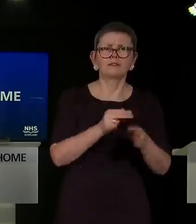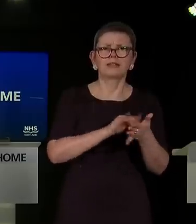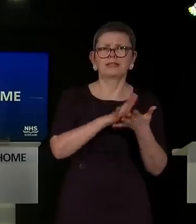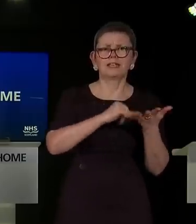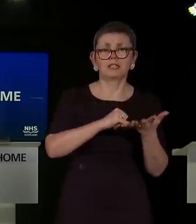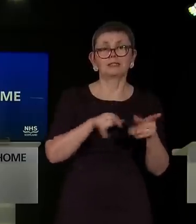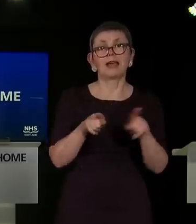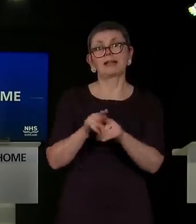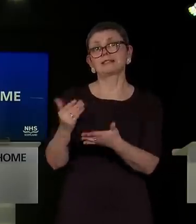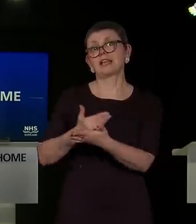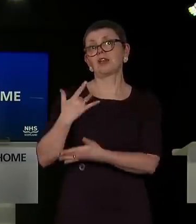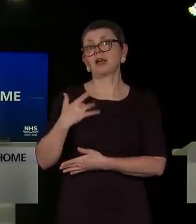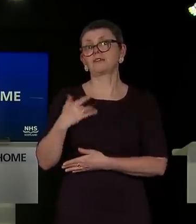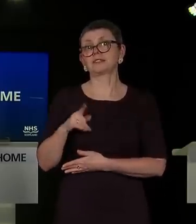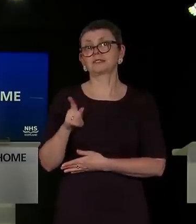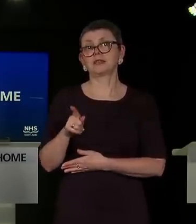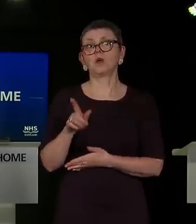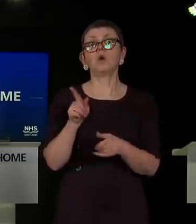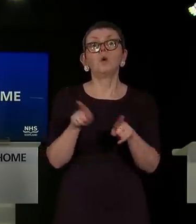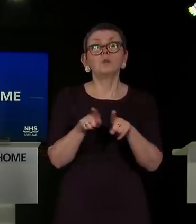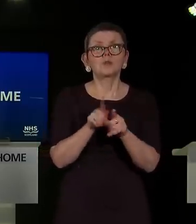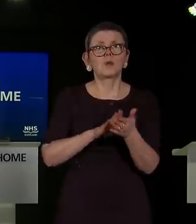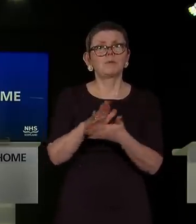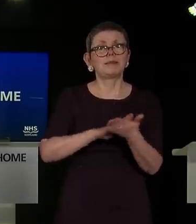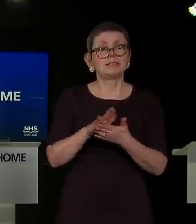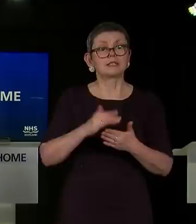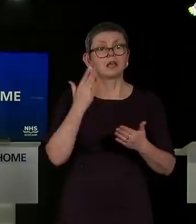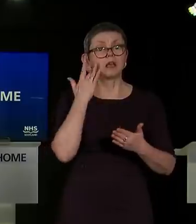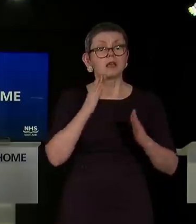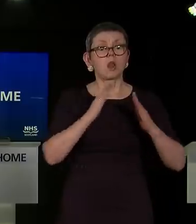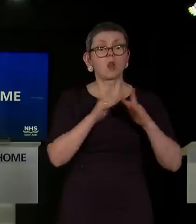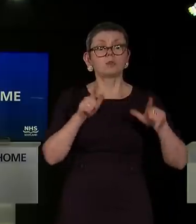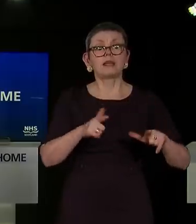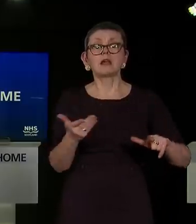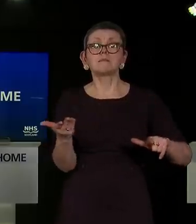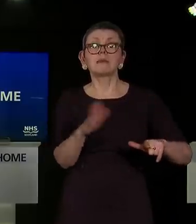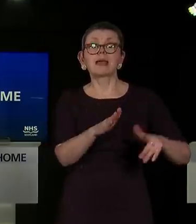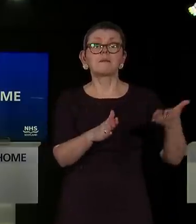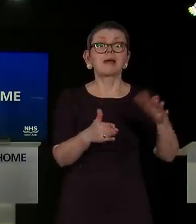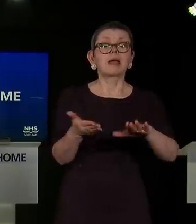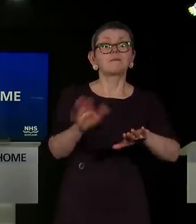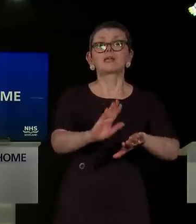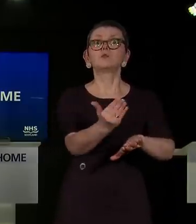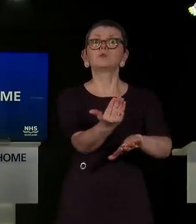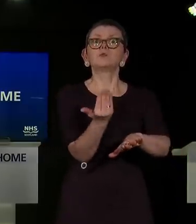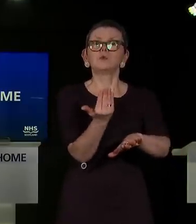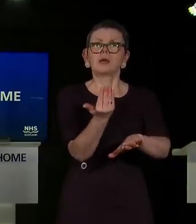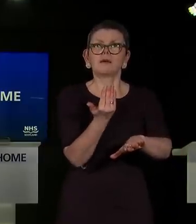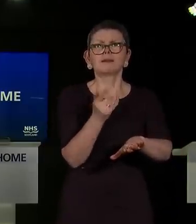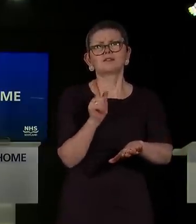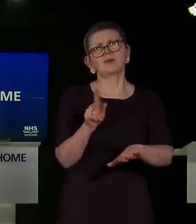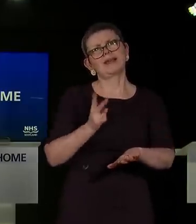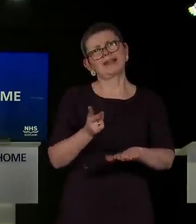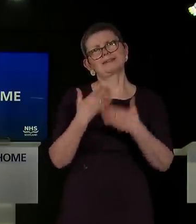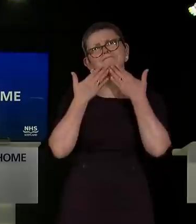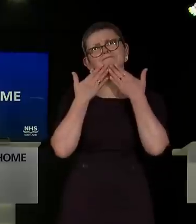lives. And it will also bring forward that moment when we can begin a return to normality. So once again, my thanks